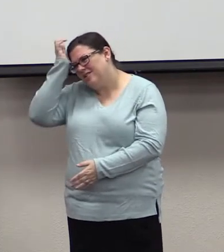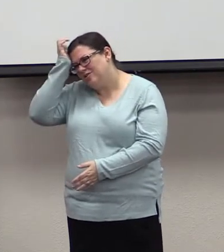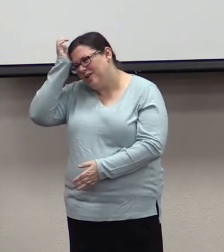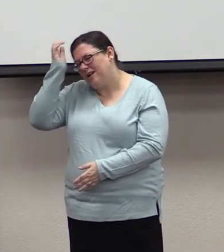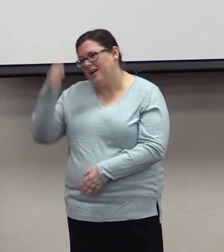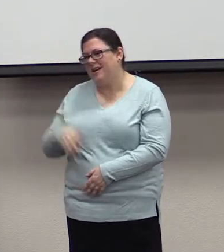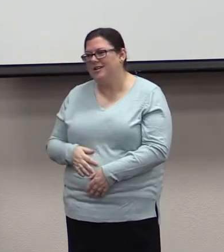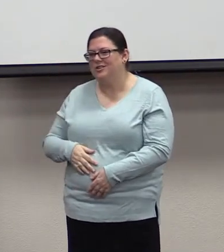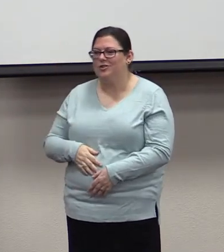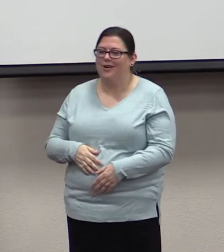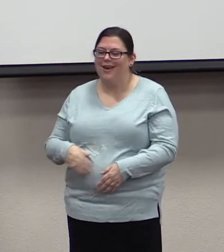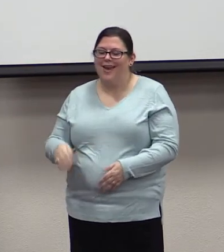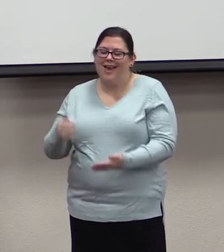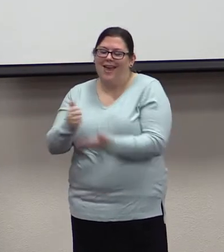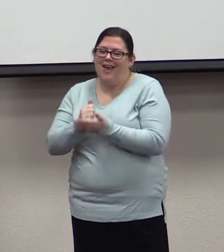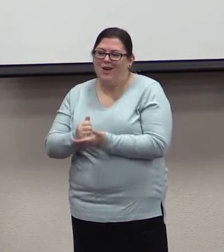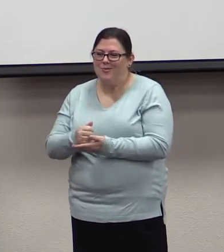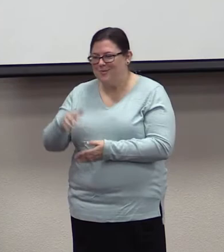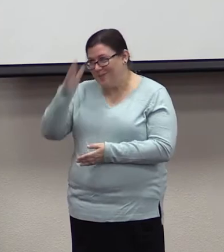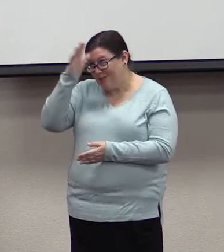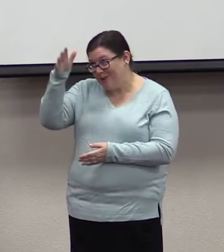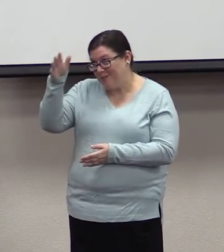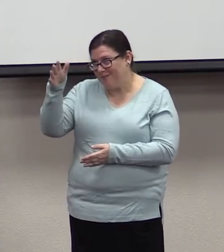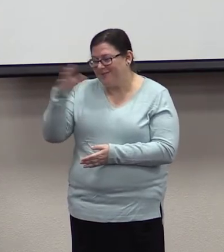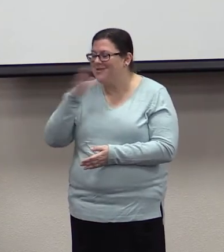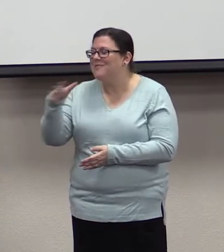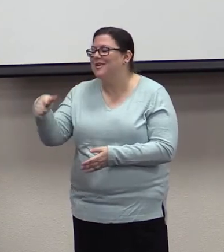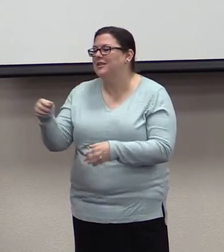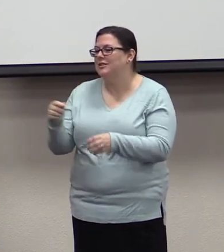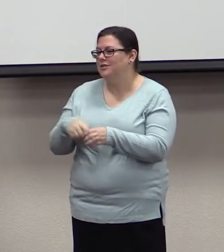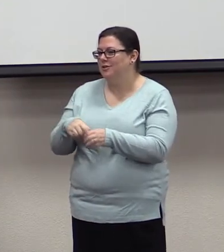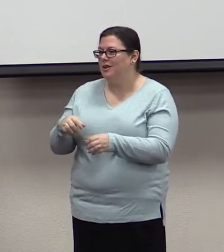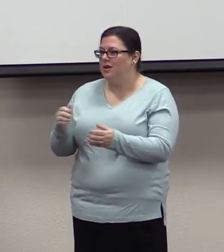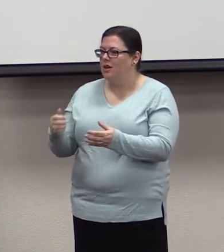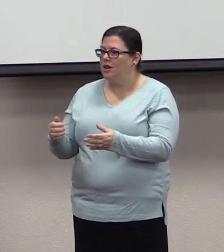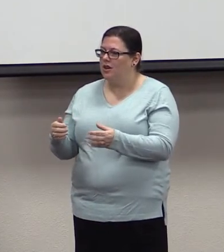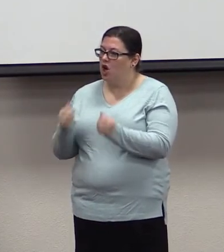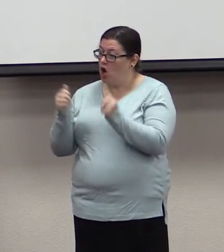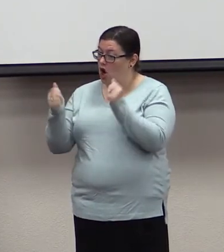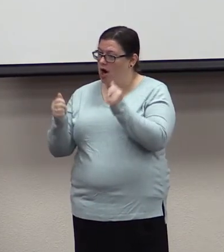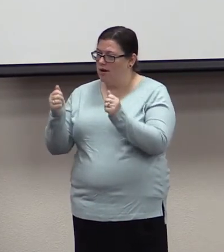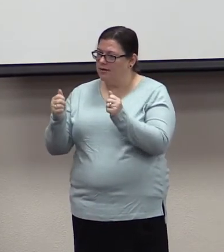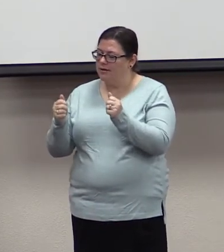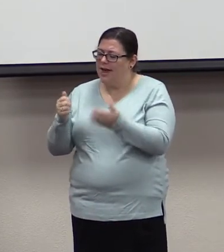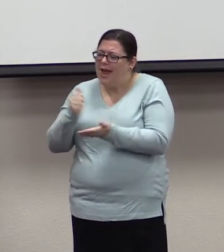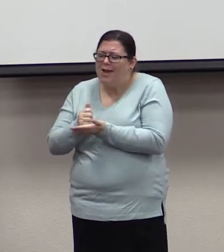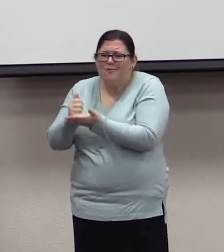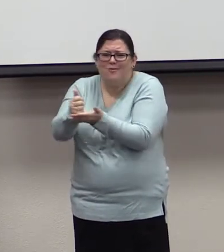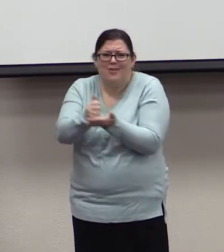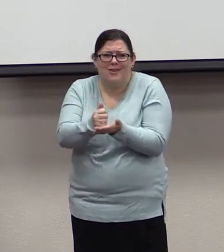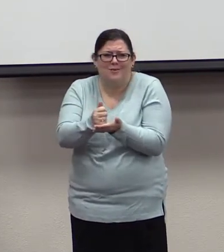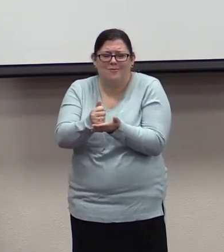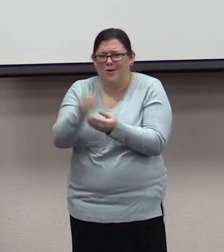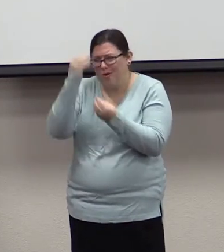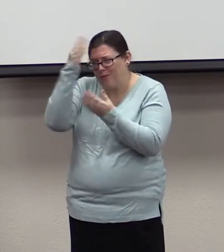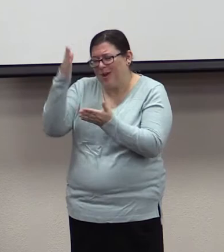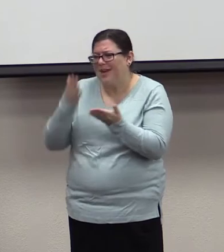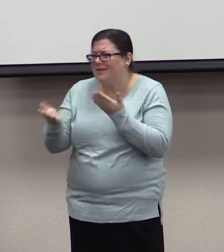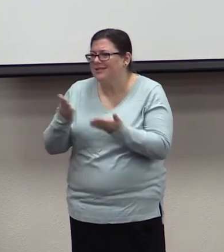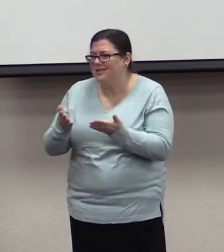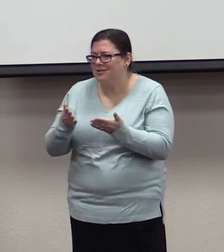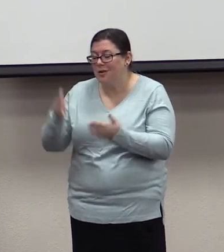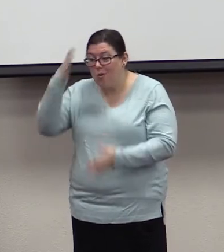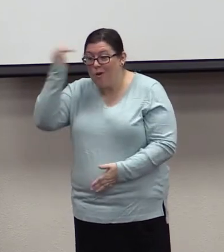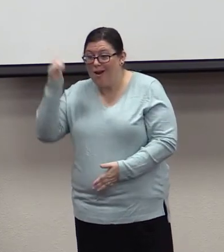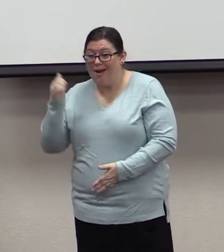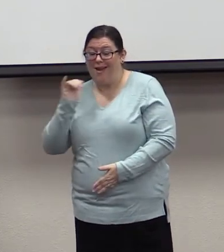show them your love for God by obeying and serving. Why? Because that's what God